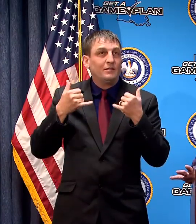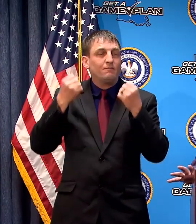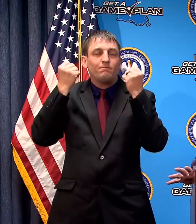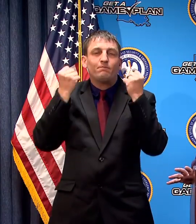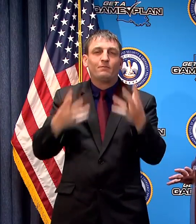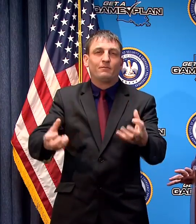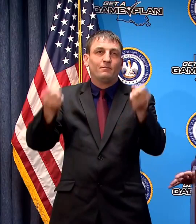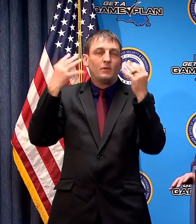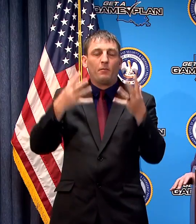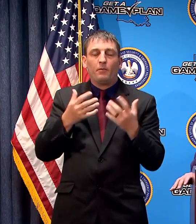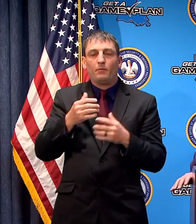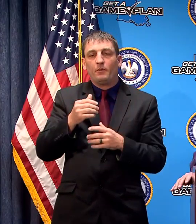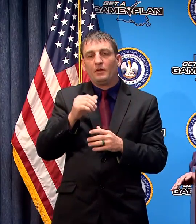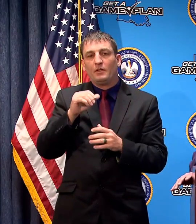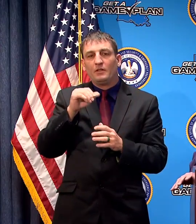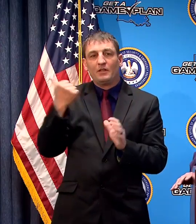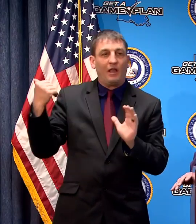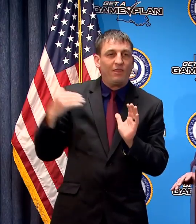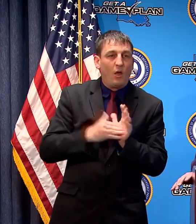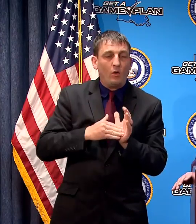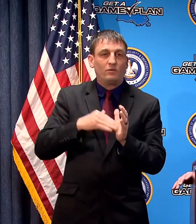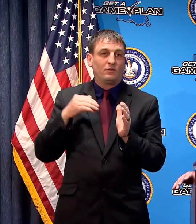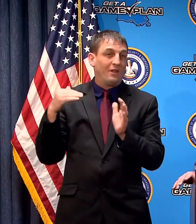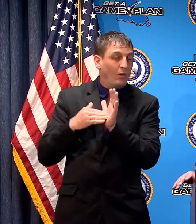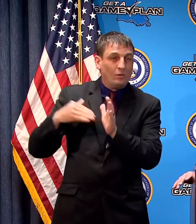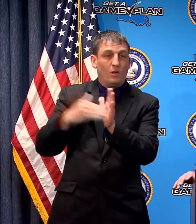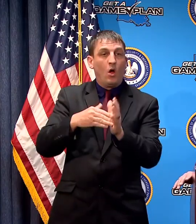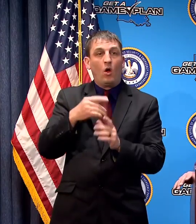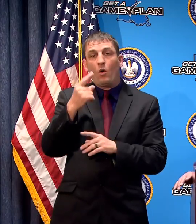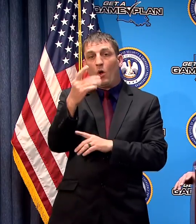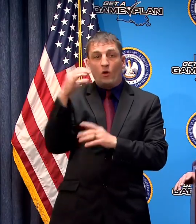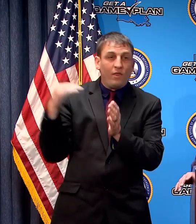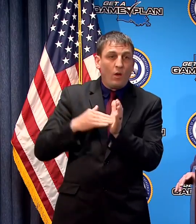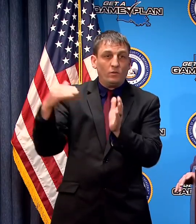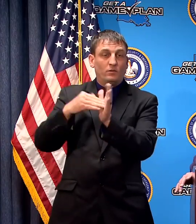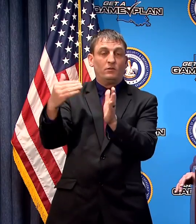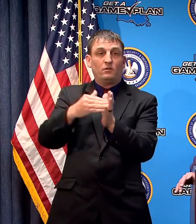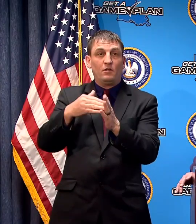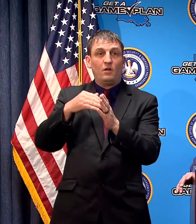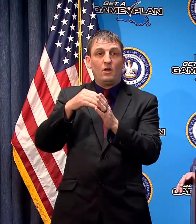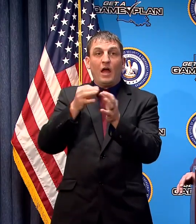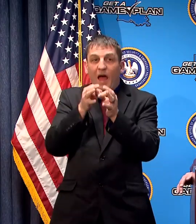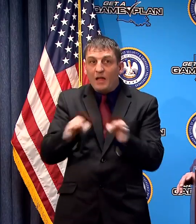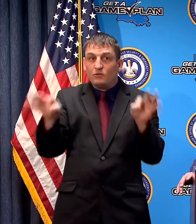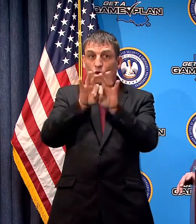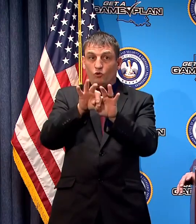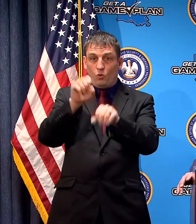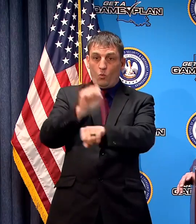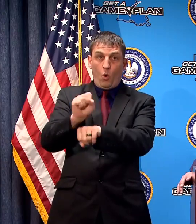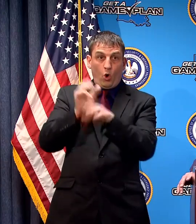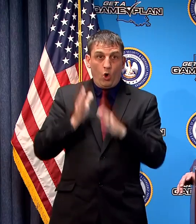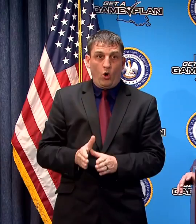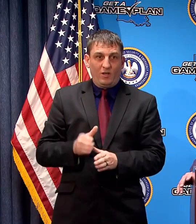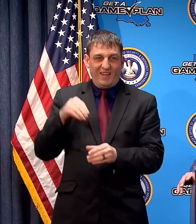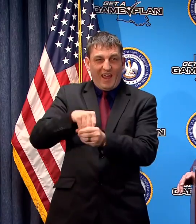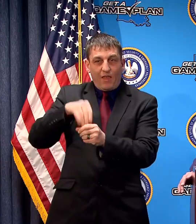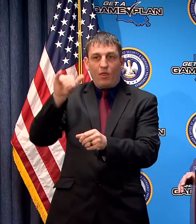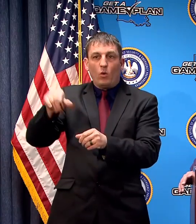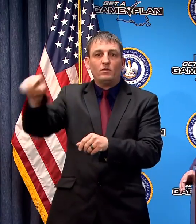hundreds of thousands of essential workers in those businesses that are deemed critical infrastructure